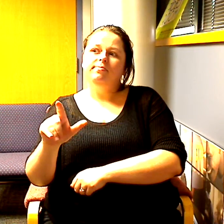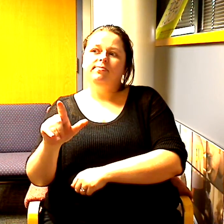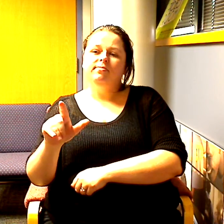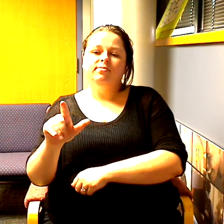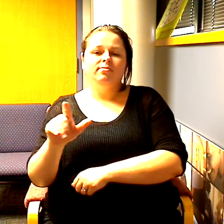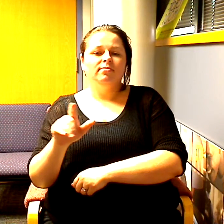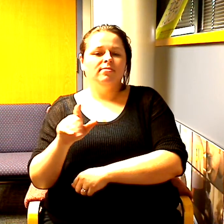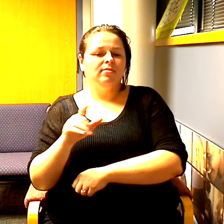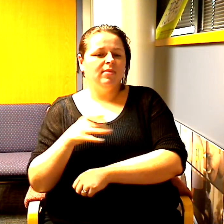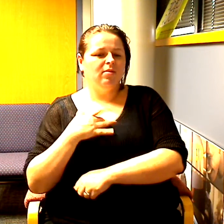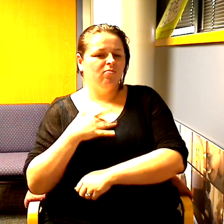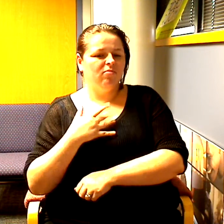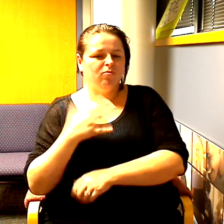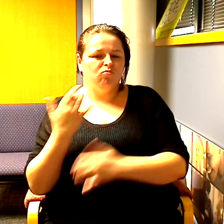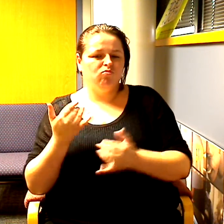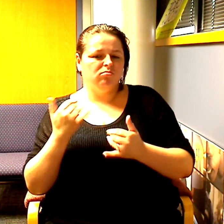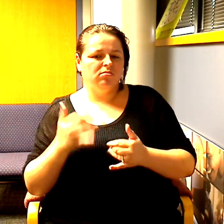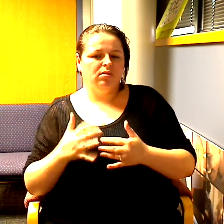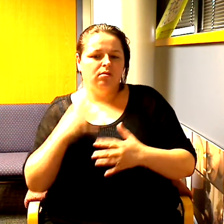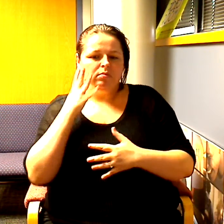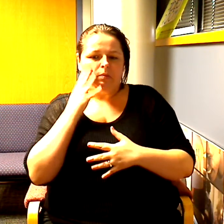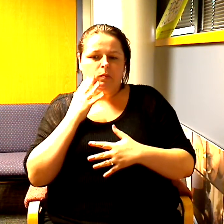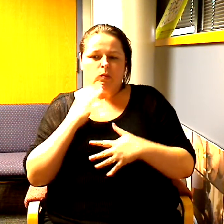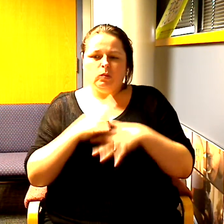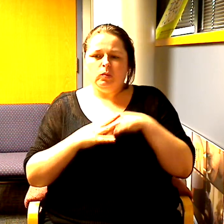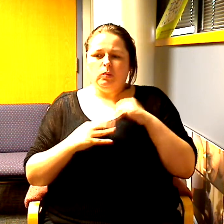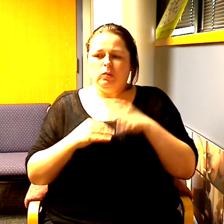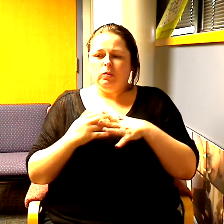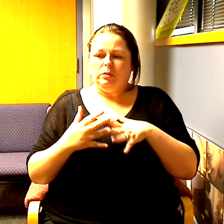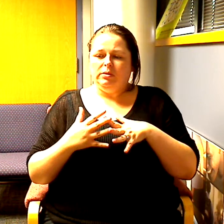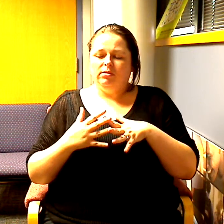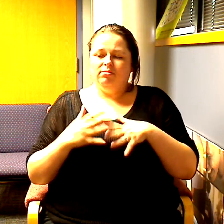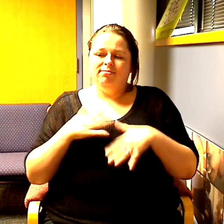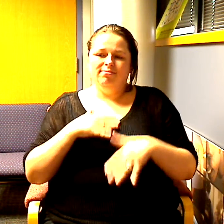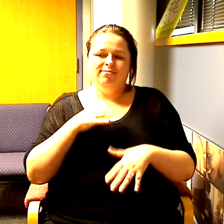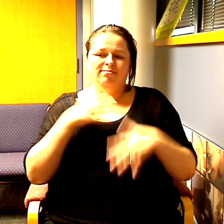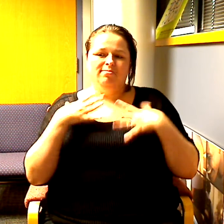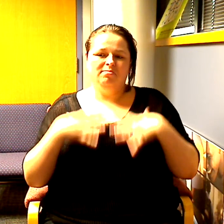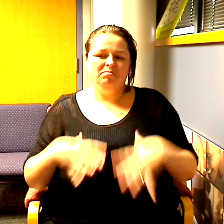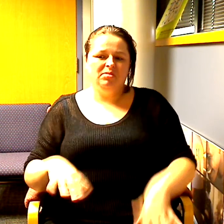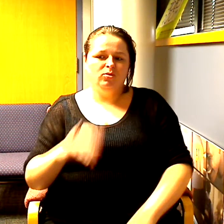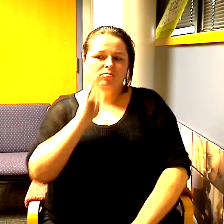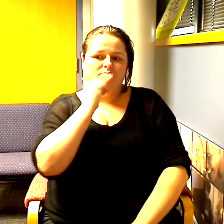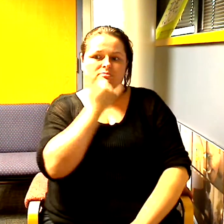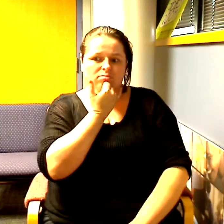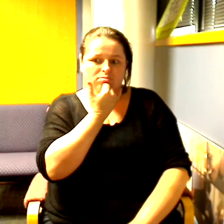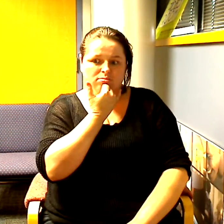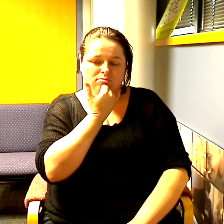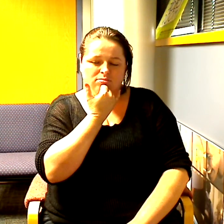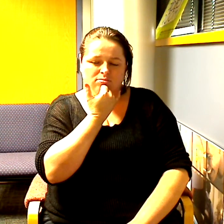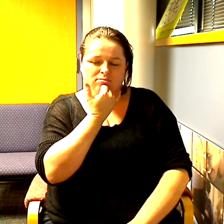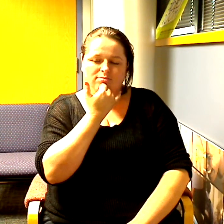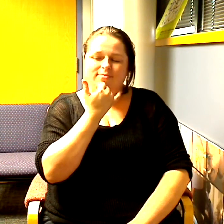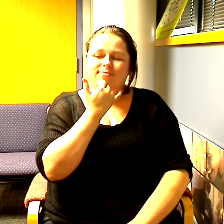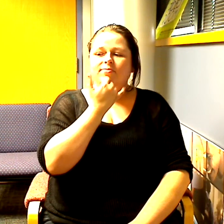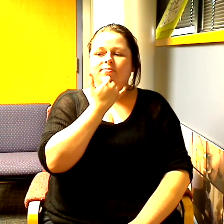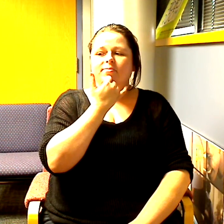tension in the room right now because I should not have worn this dress so luckily I brought an outfit